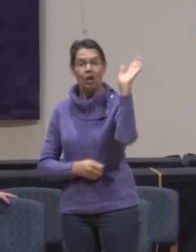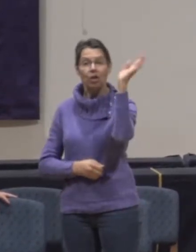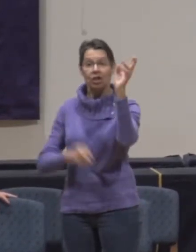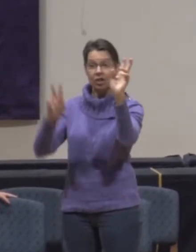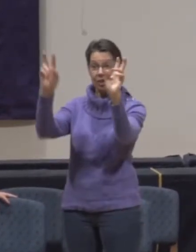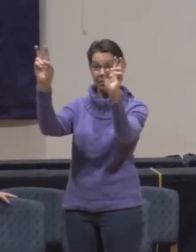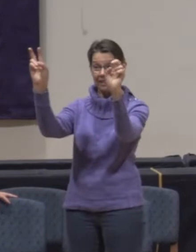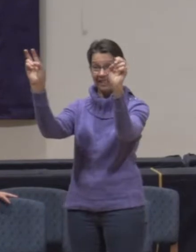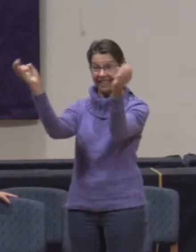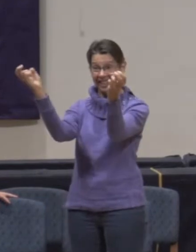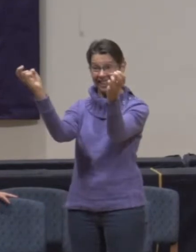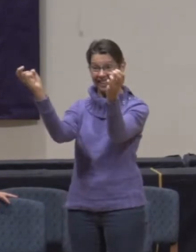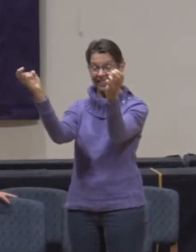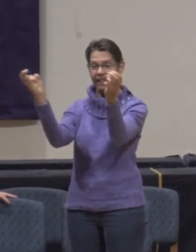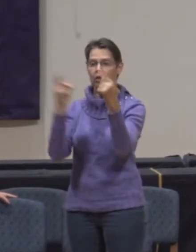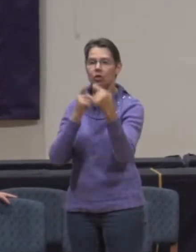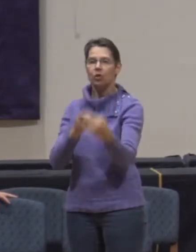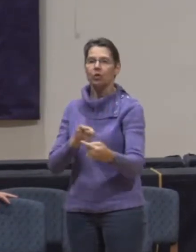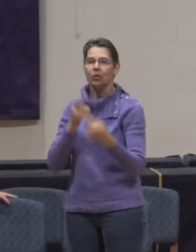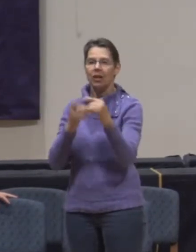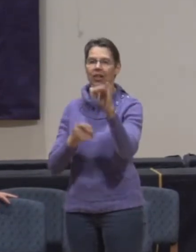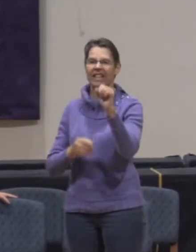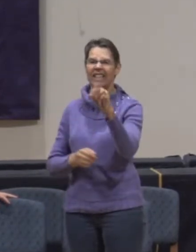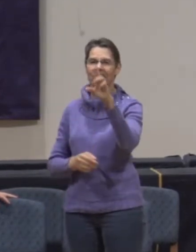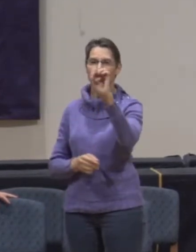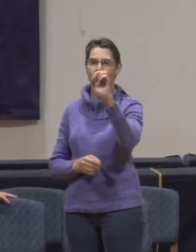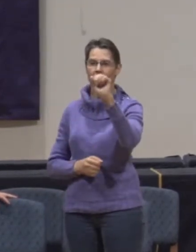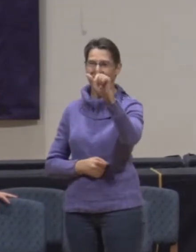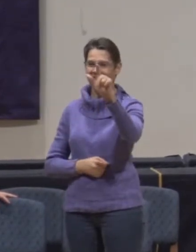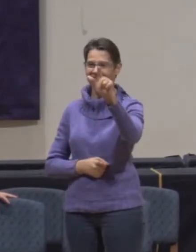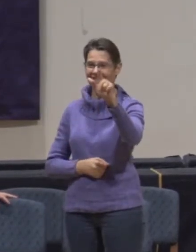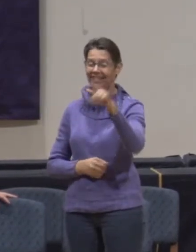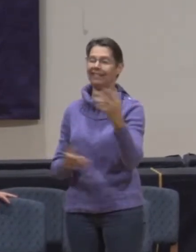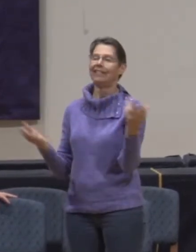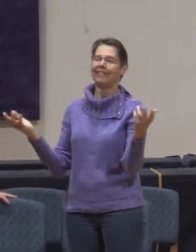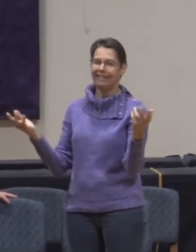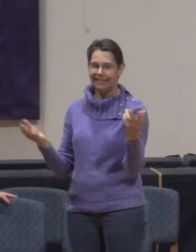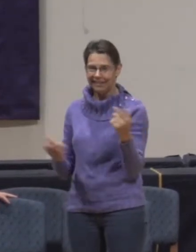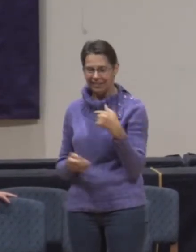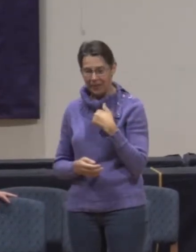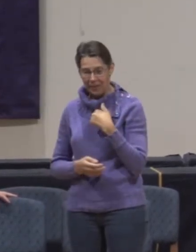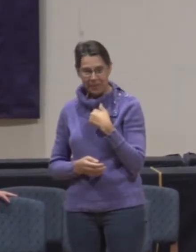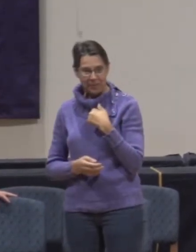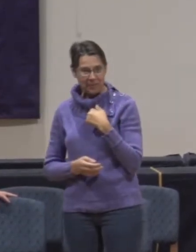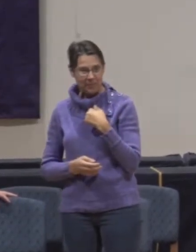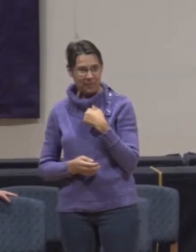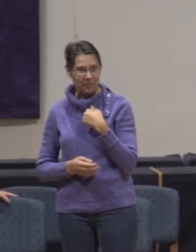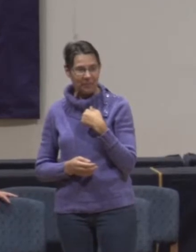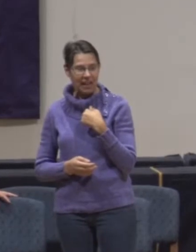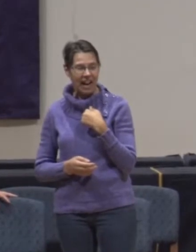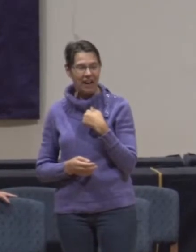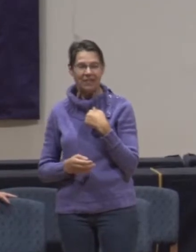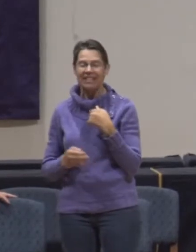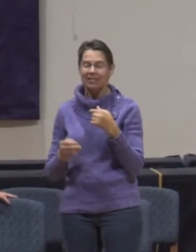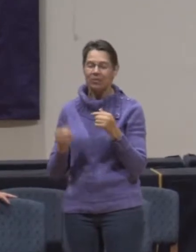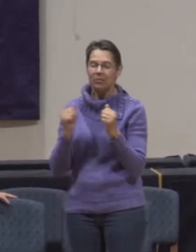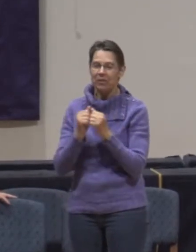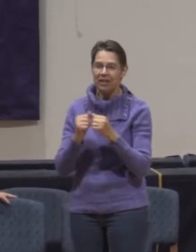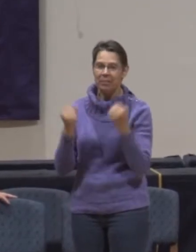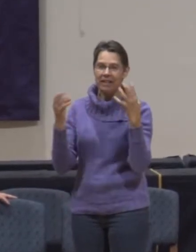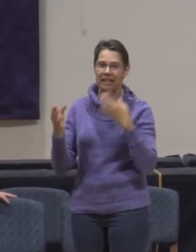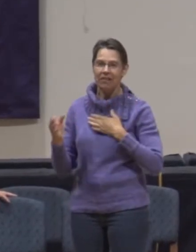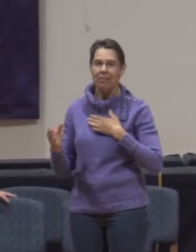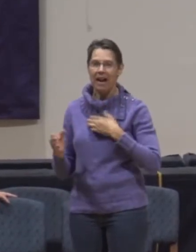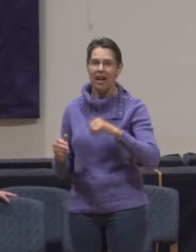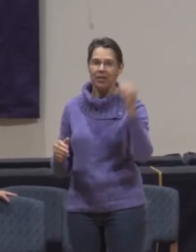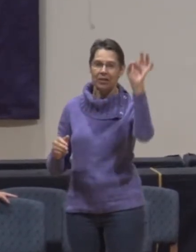title is The Struggle is Real. And so as I was kind of with, along with, I'm sure, all of my clergy